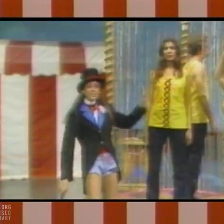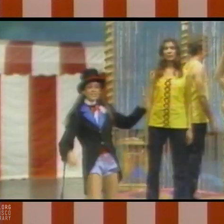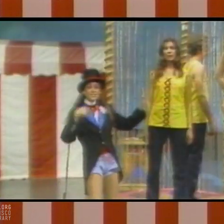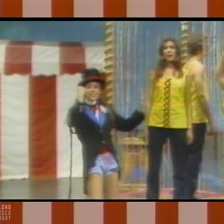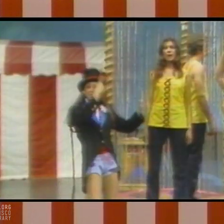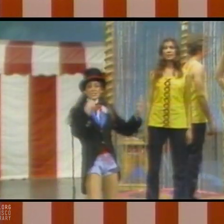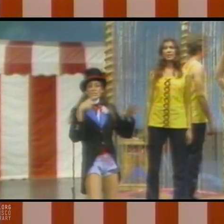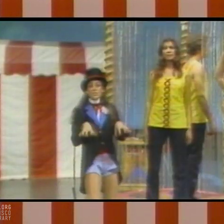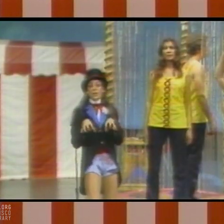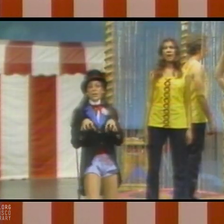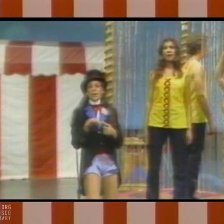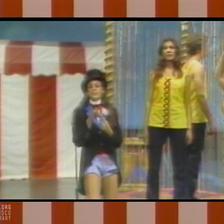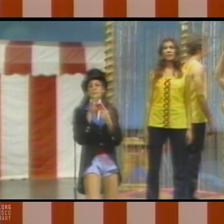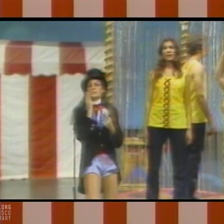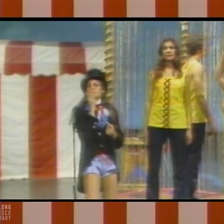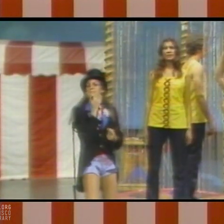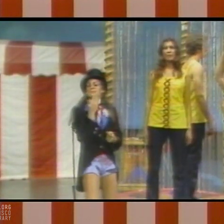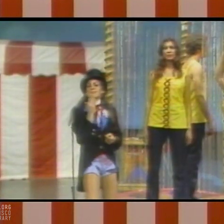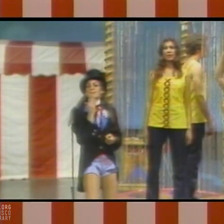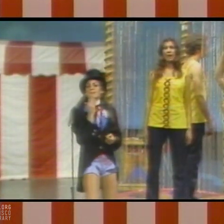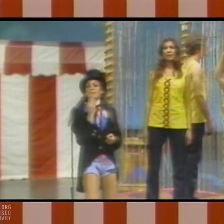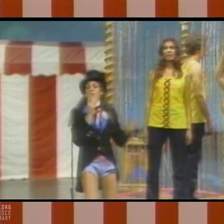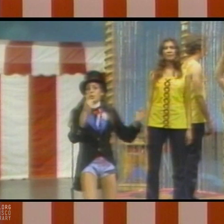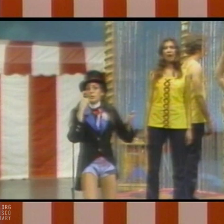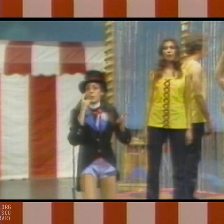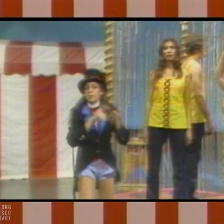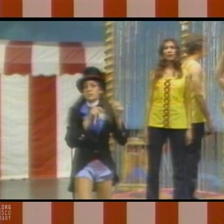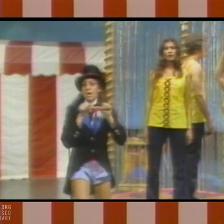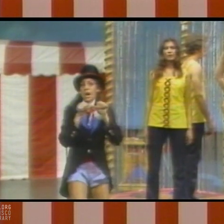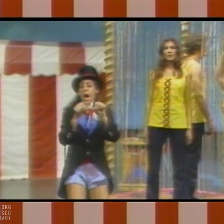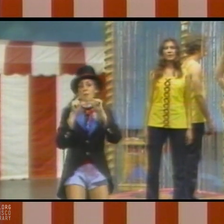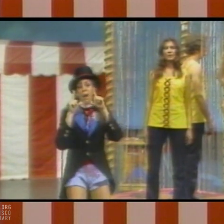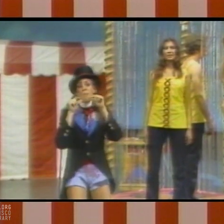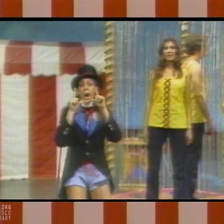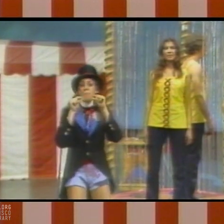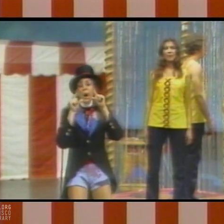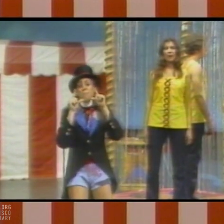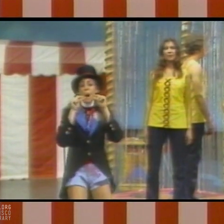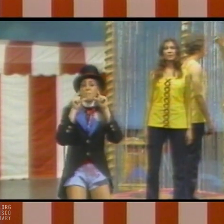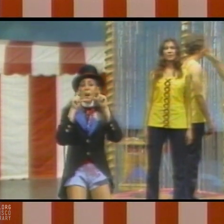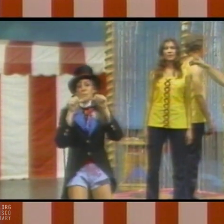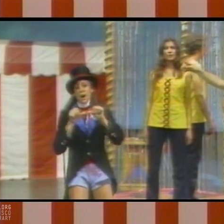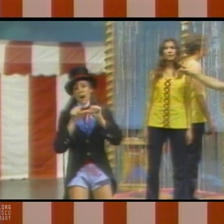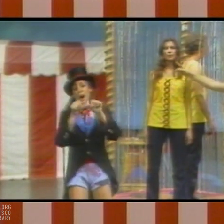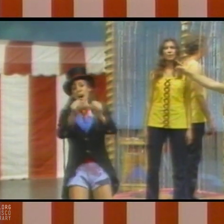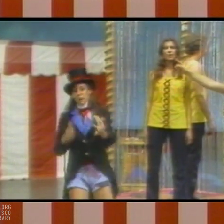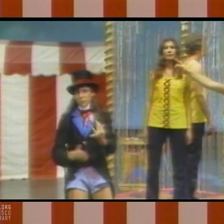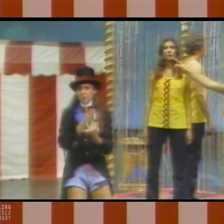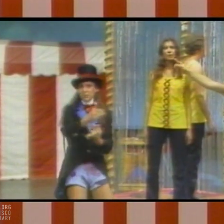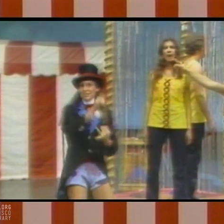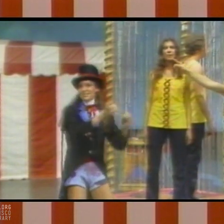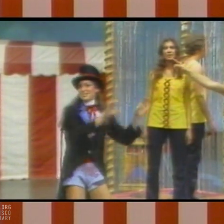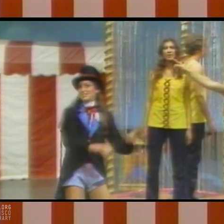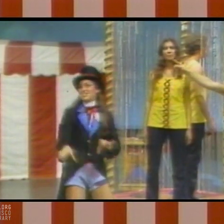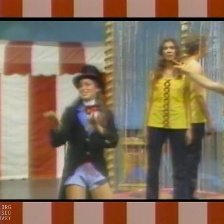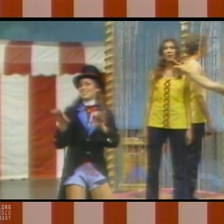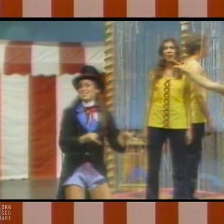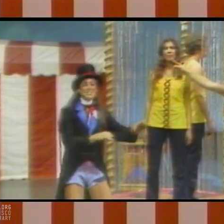Hers is frozen except around the mouth. You will notice that the mouths will continue to move throughout this performance.